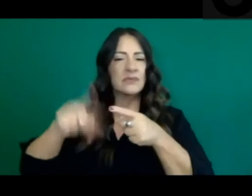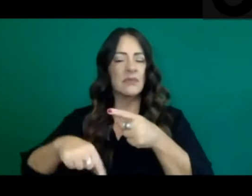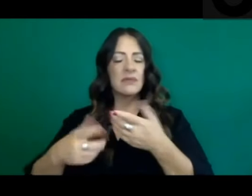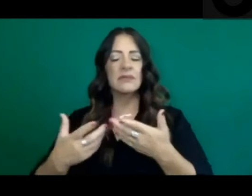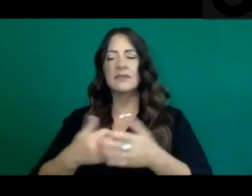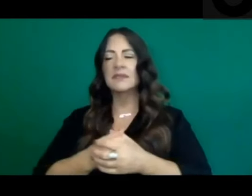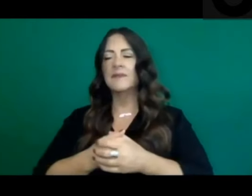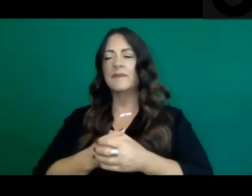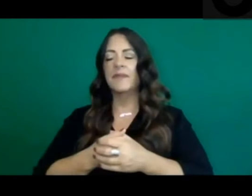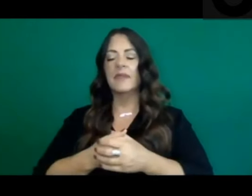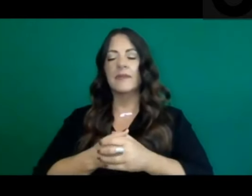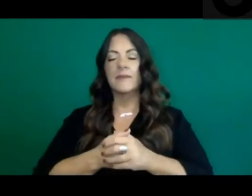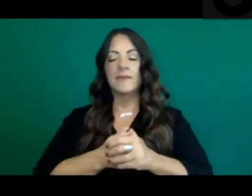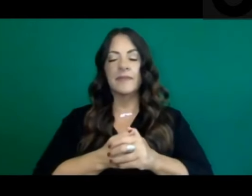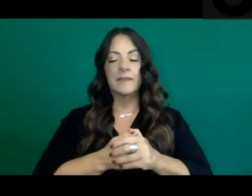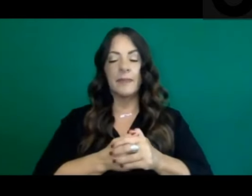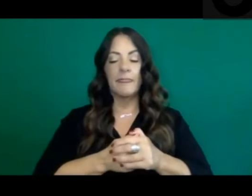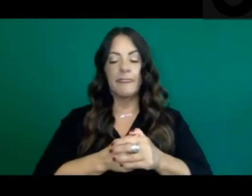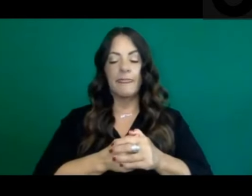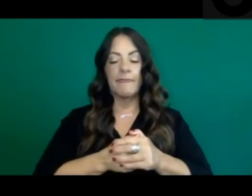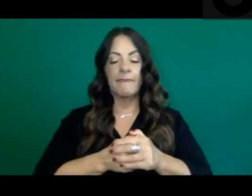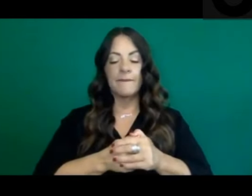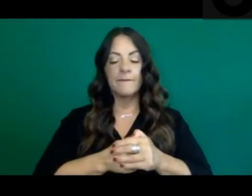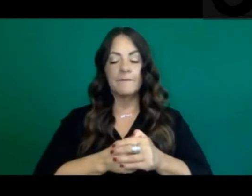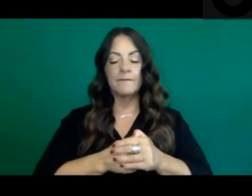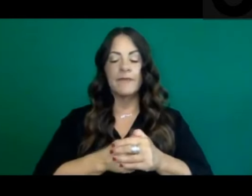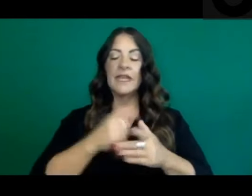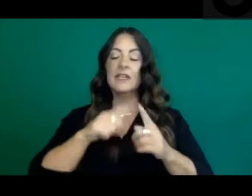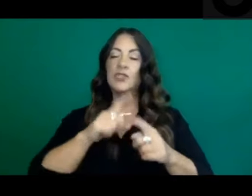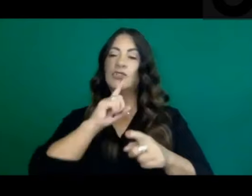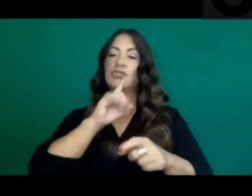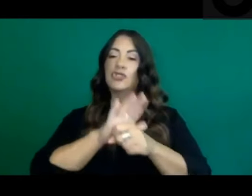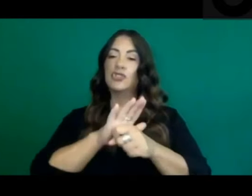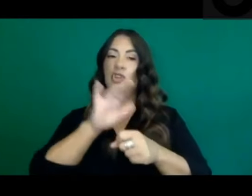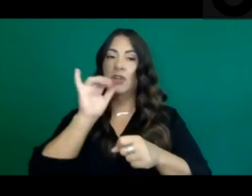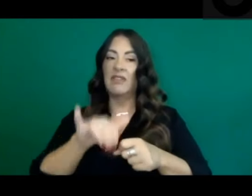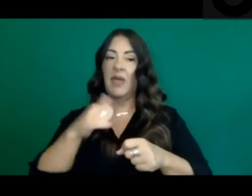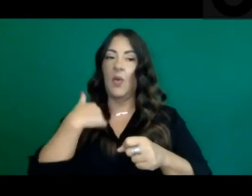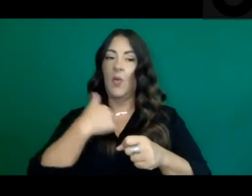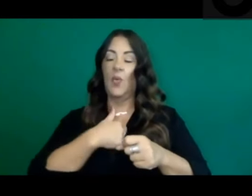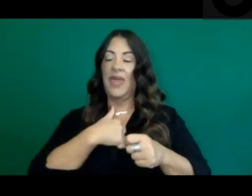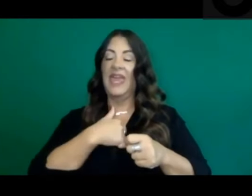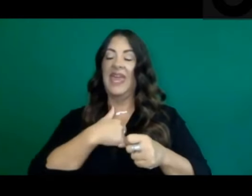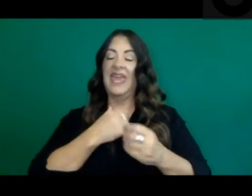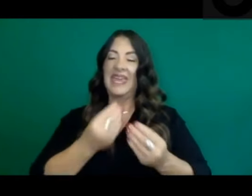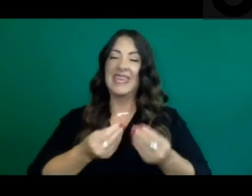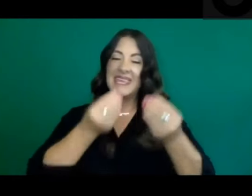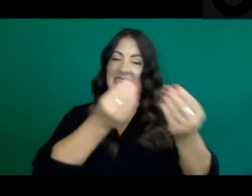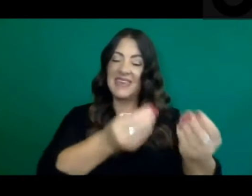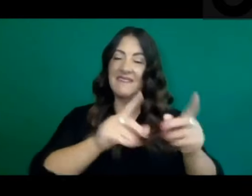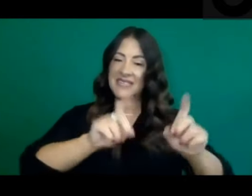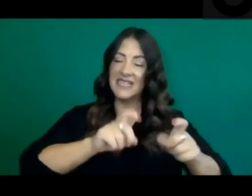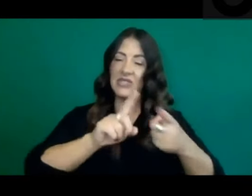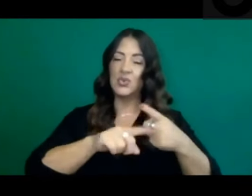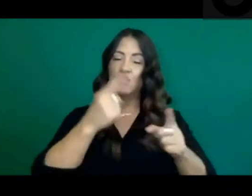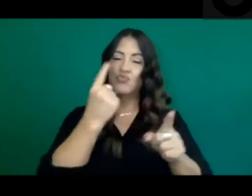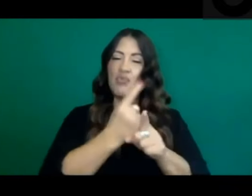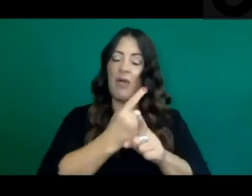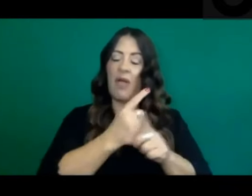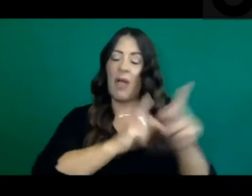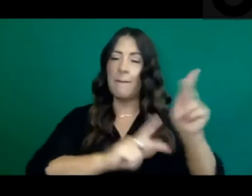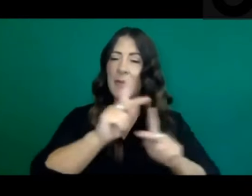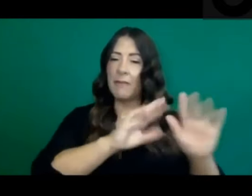In terms of ensuring that we get testing to the right people, I'm really proud of our